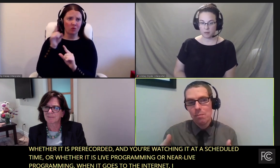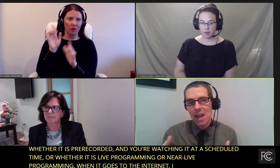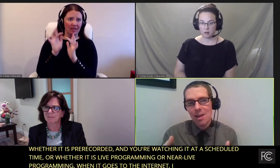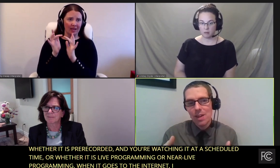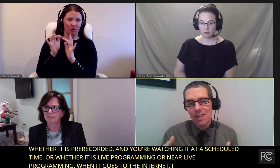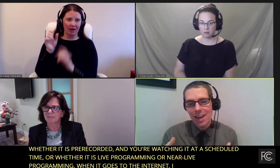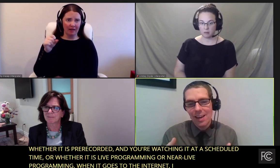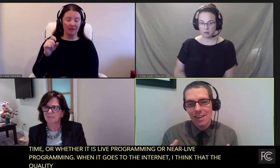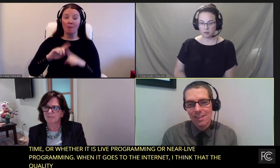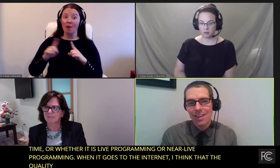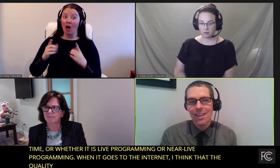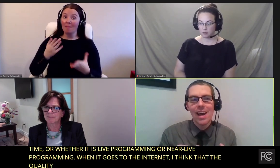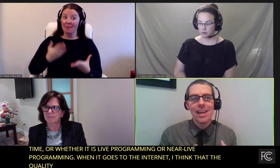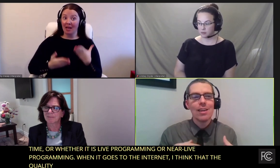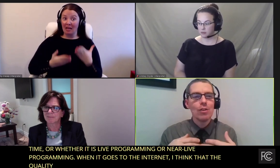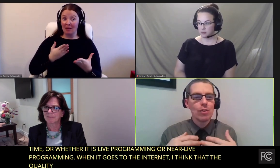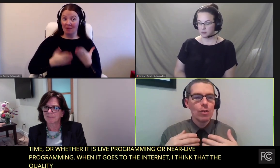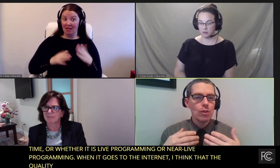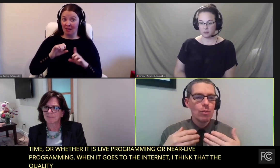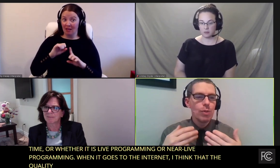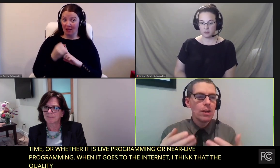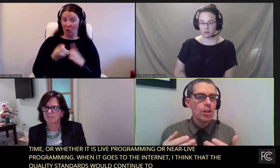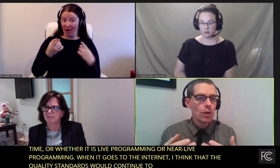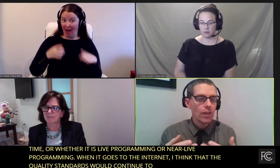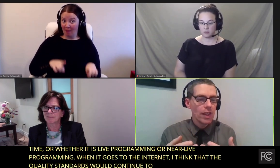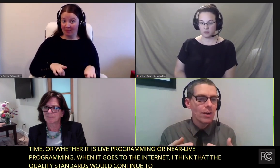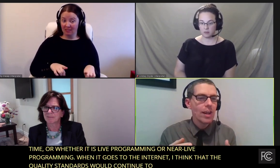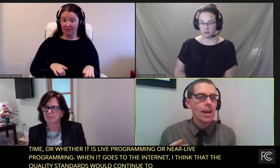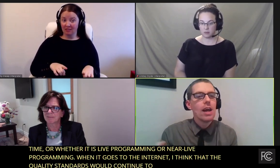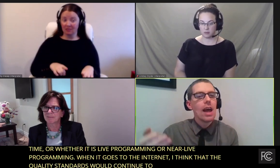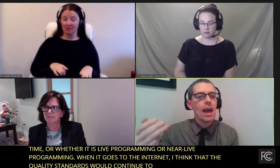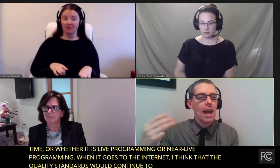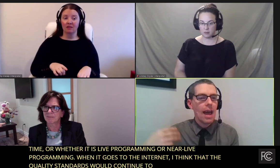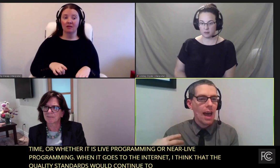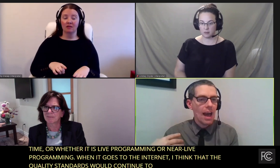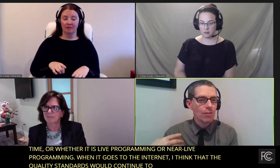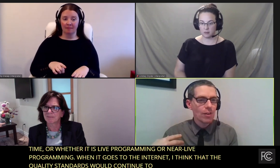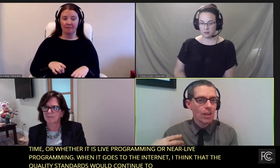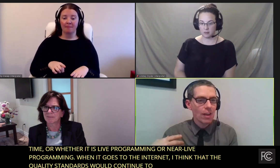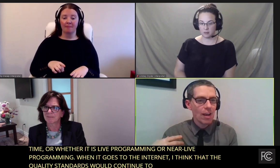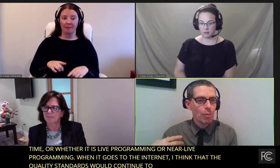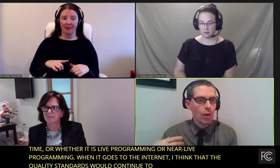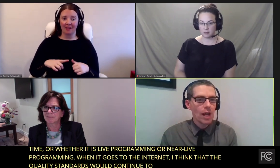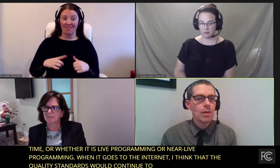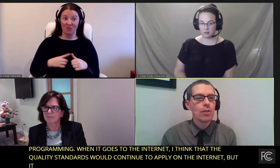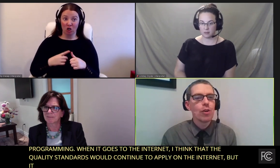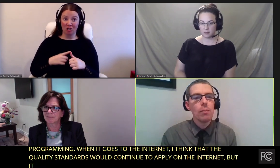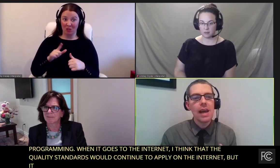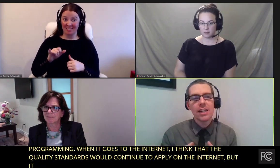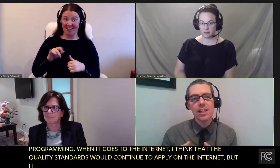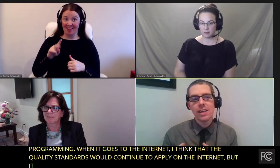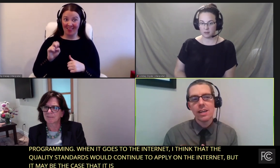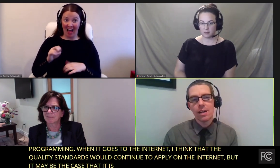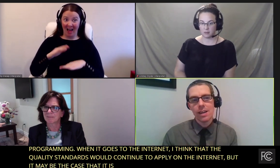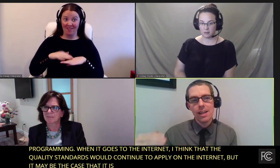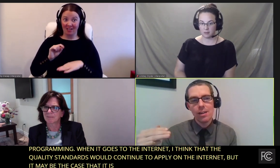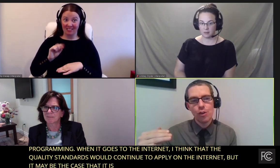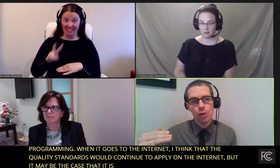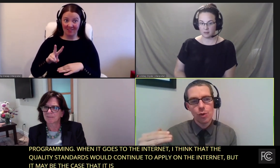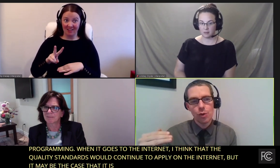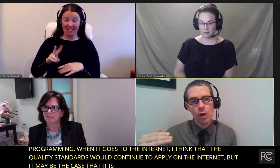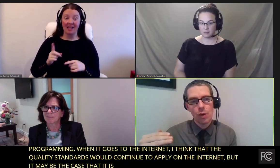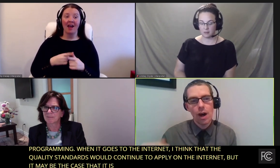But it may be the case that it is being shown on the internet after the live programming. So it may actually